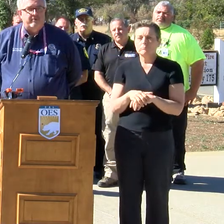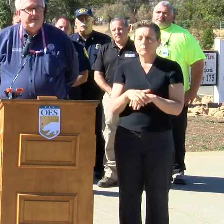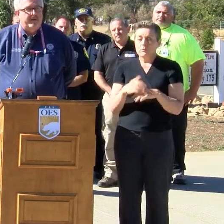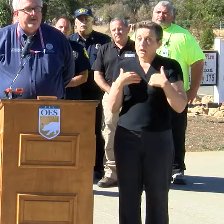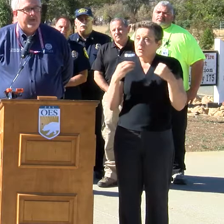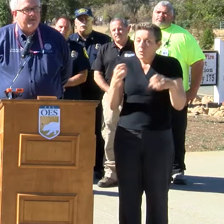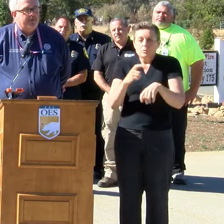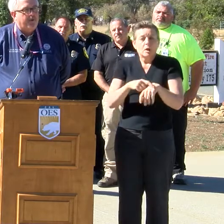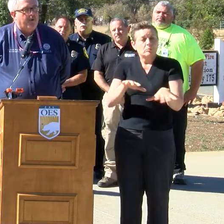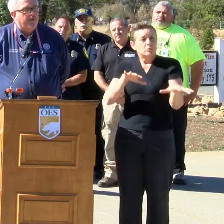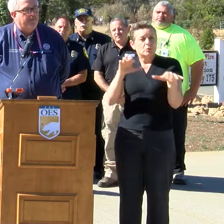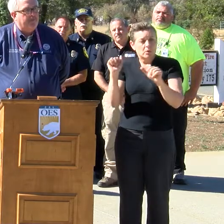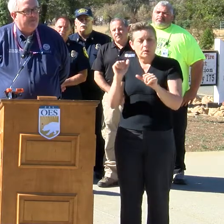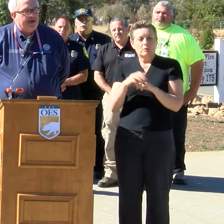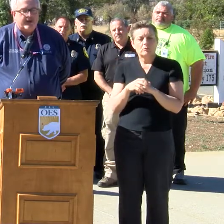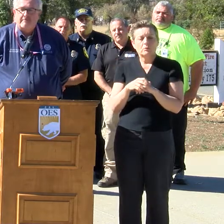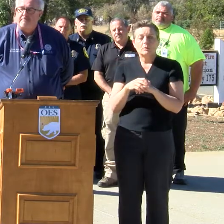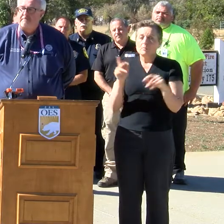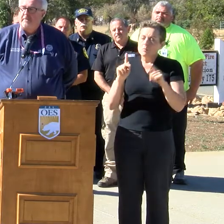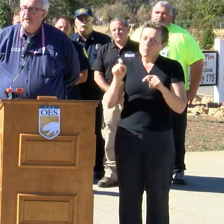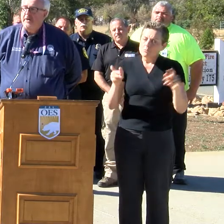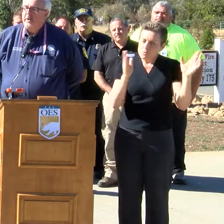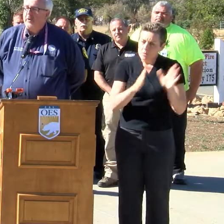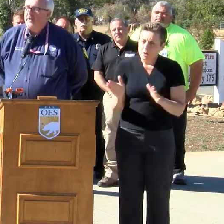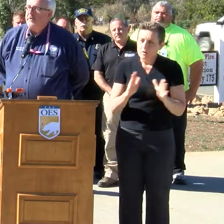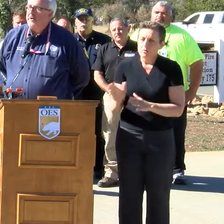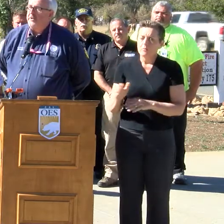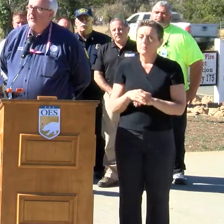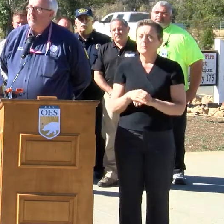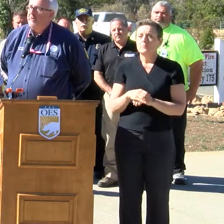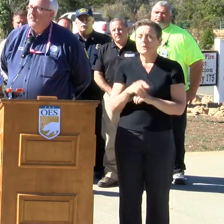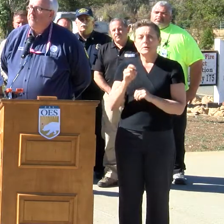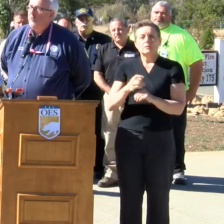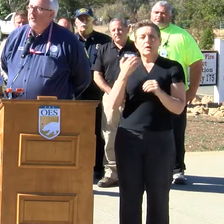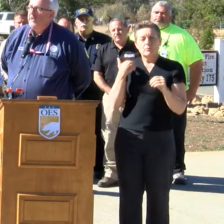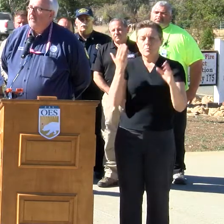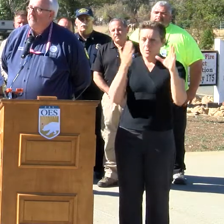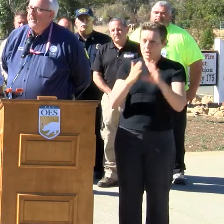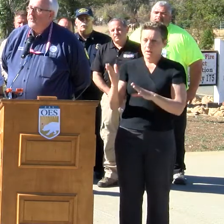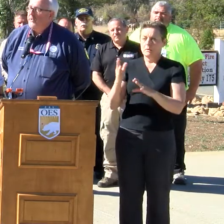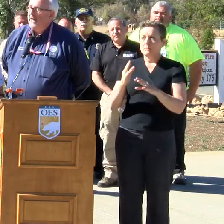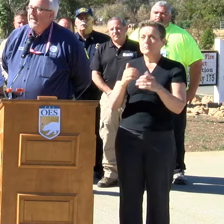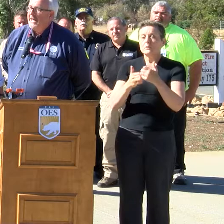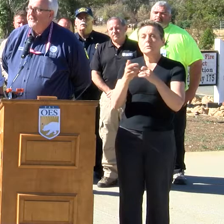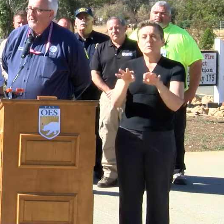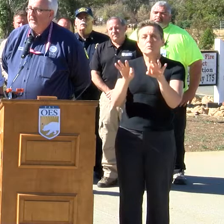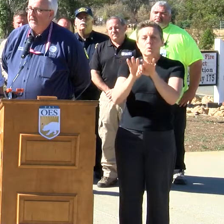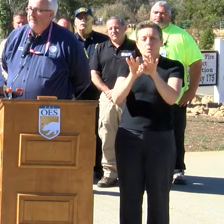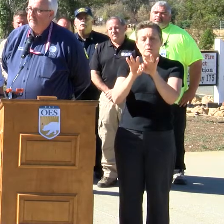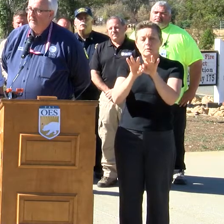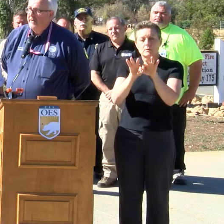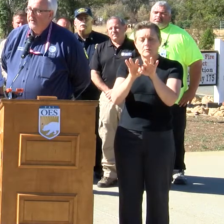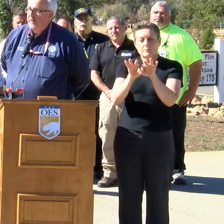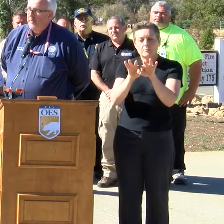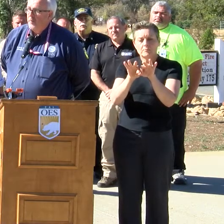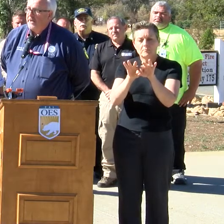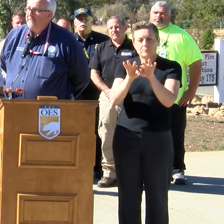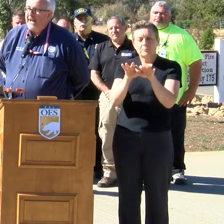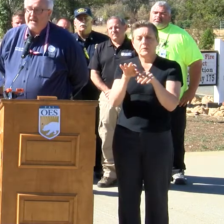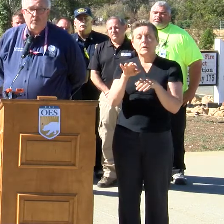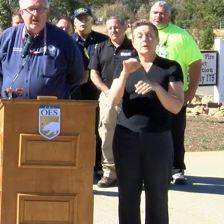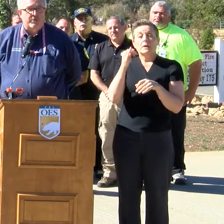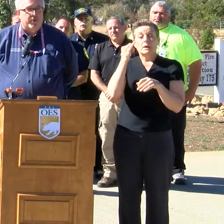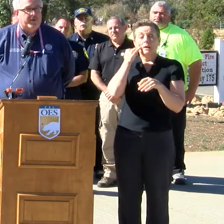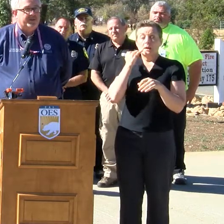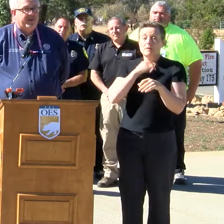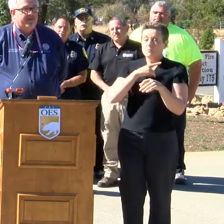critical that people prepare, know what they're going to do, but most importantly do not hesitate when